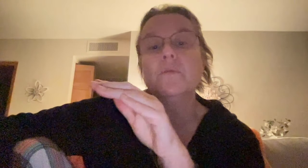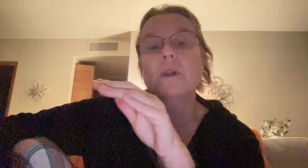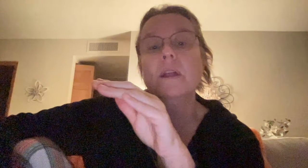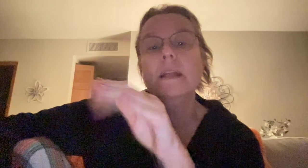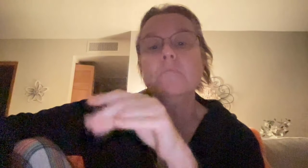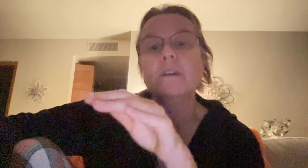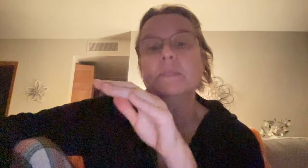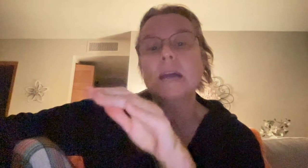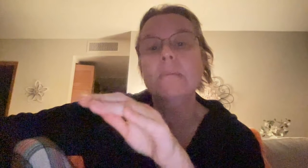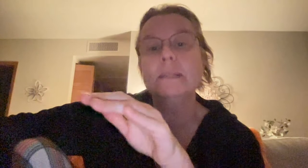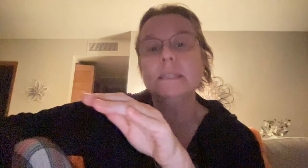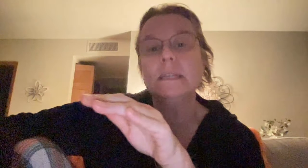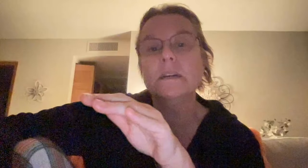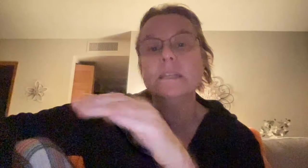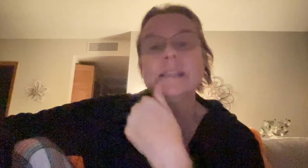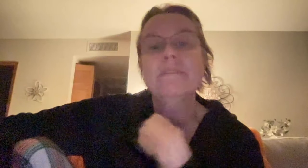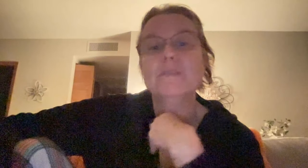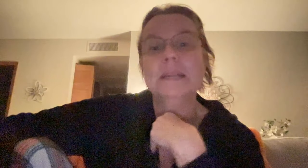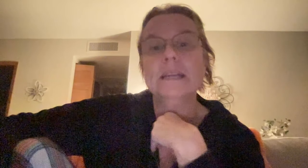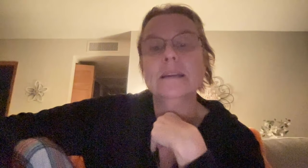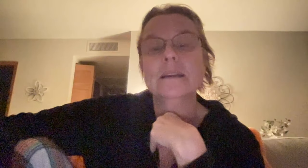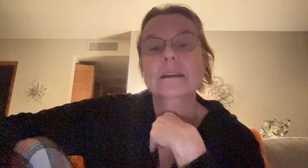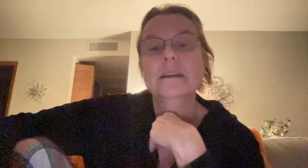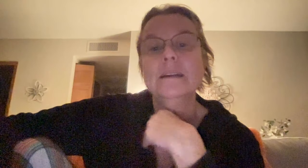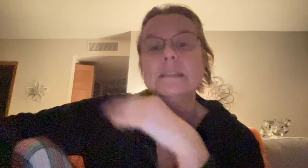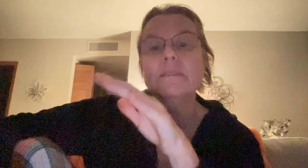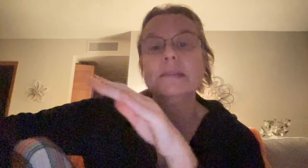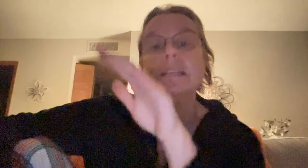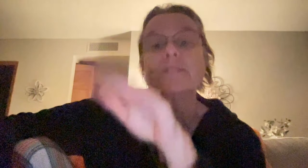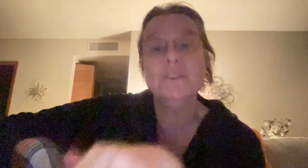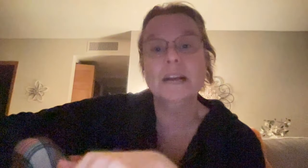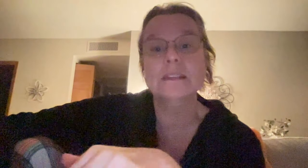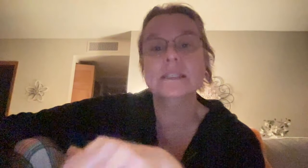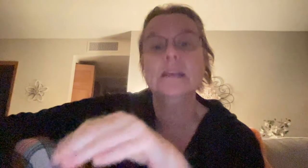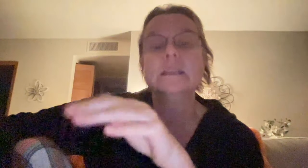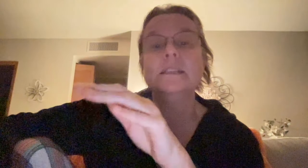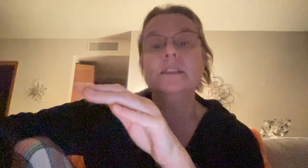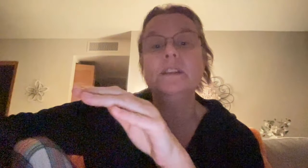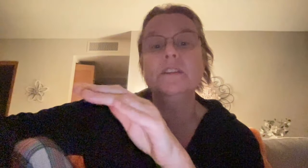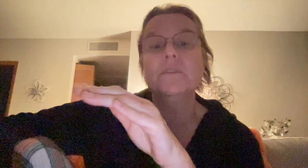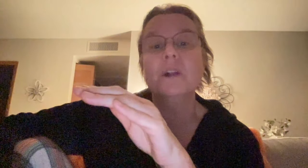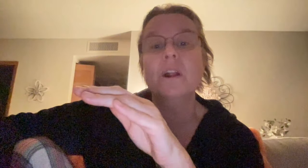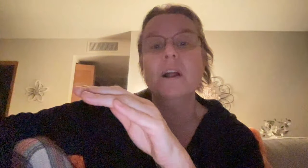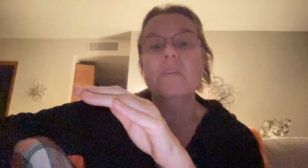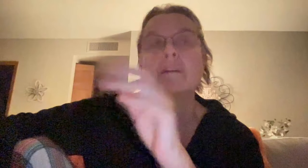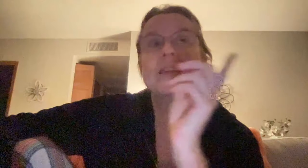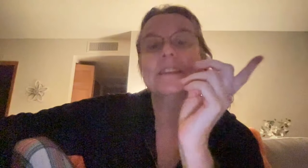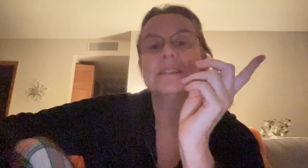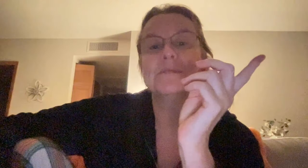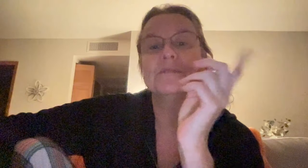anyone who's commenting here, it's not for me. It's not for me. It's for you guys. Cause you know, one of the things that was